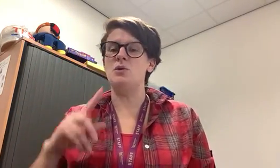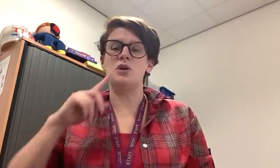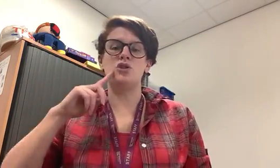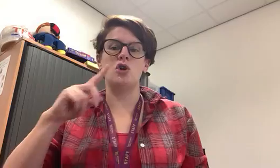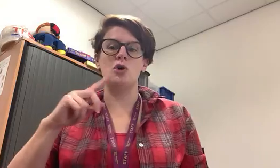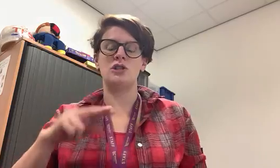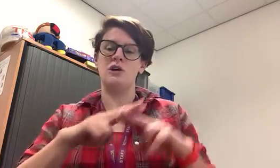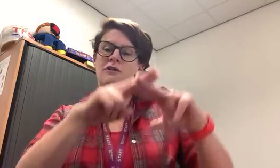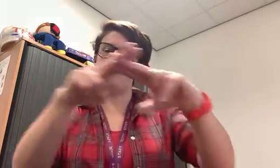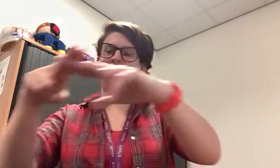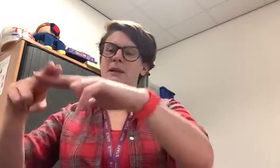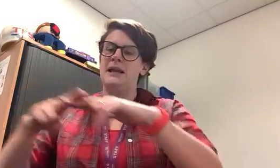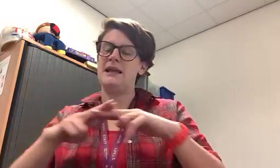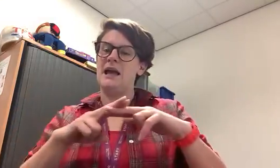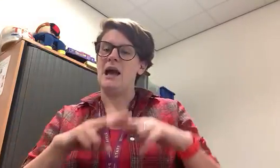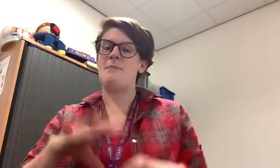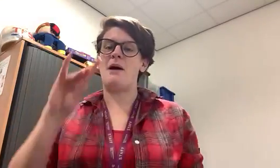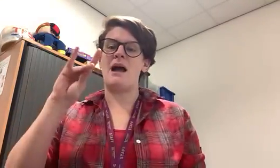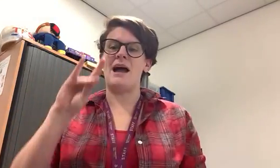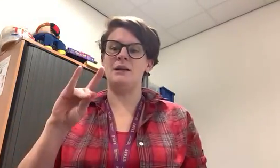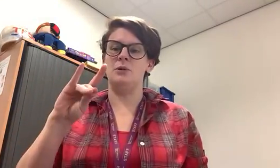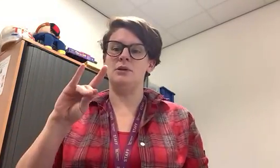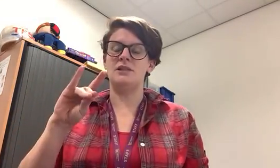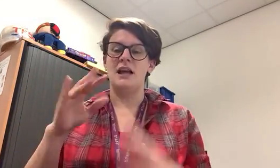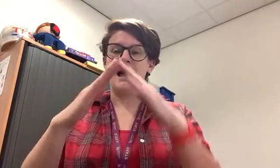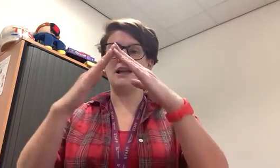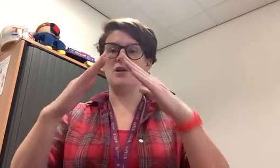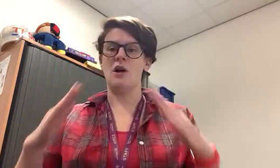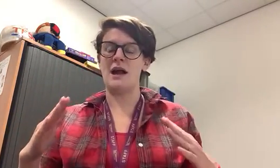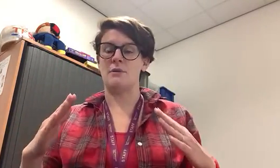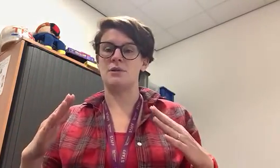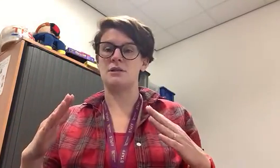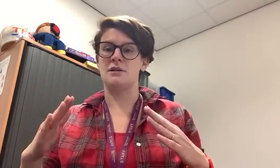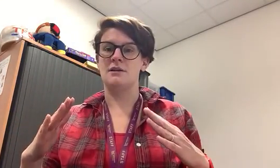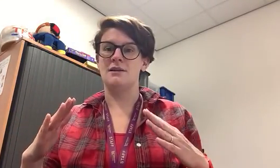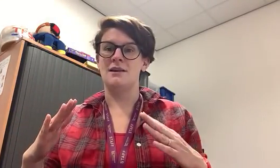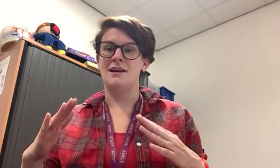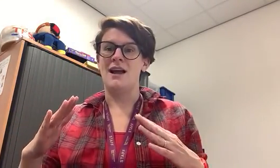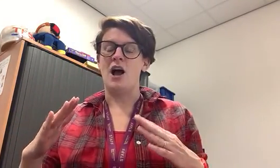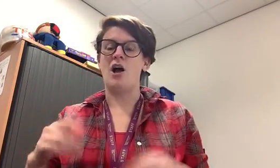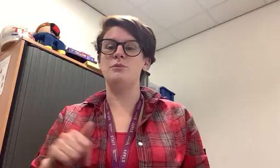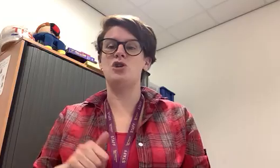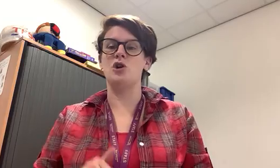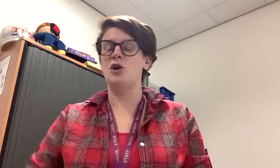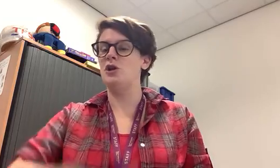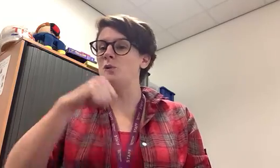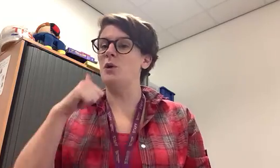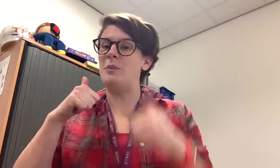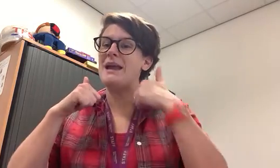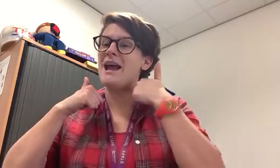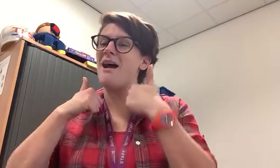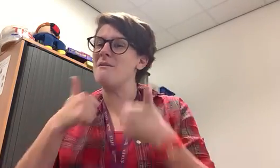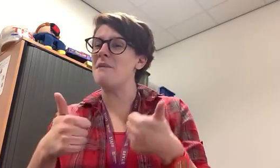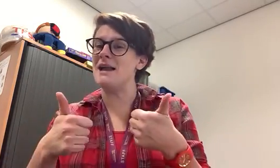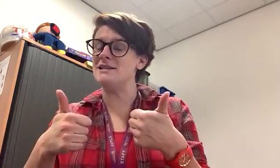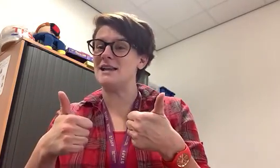can talk to your family about animals at your house I'm sure you will be amazing